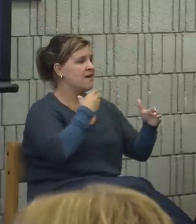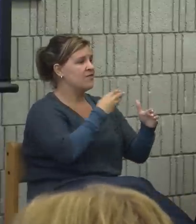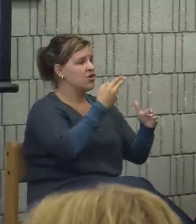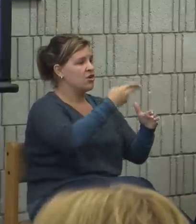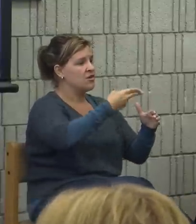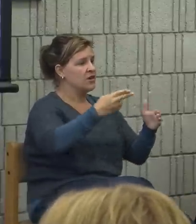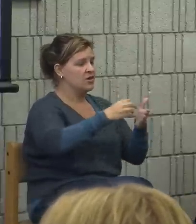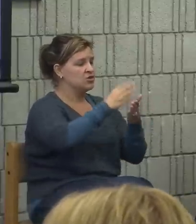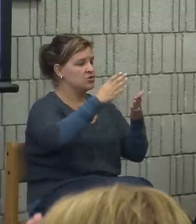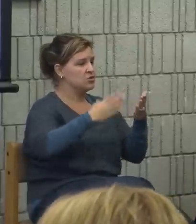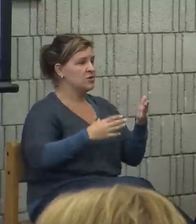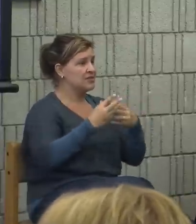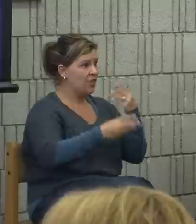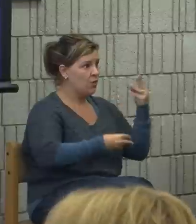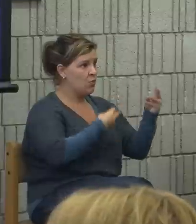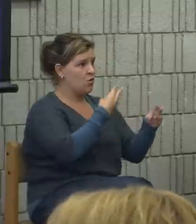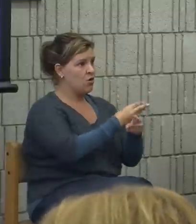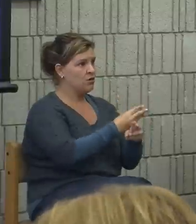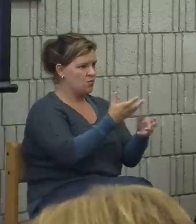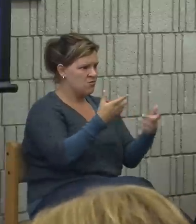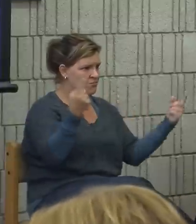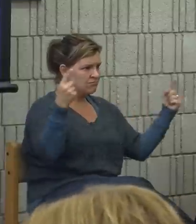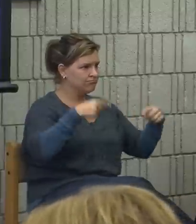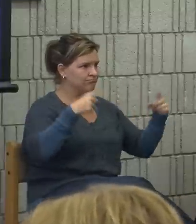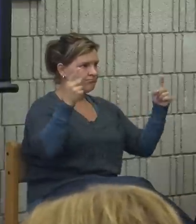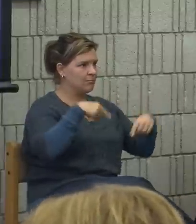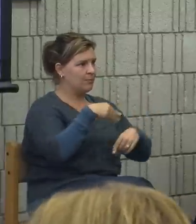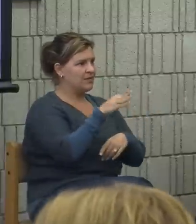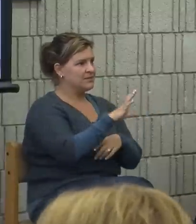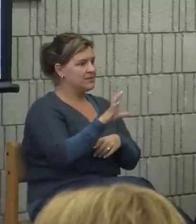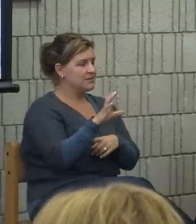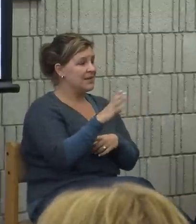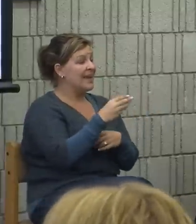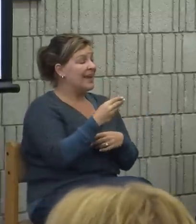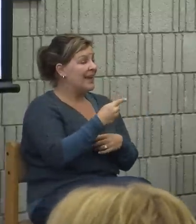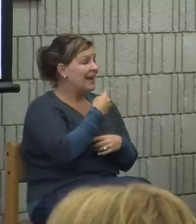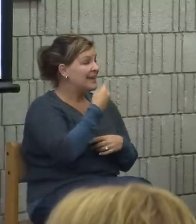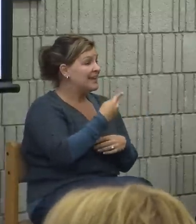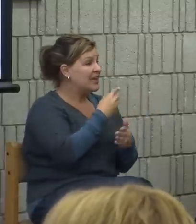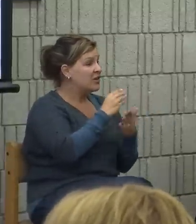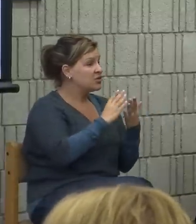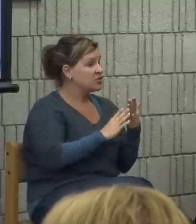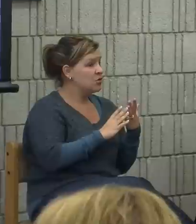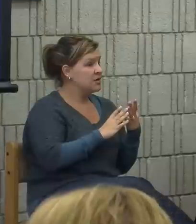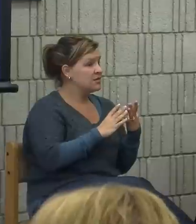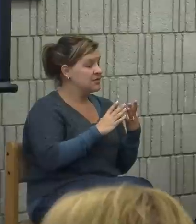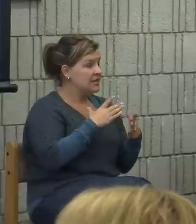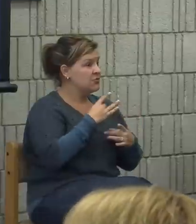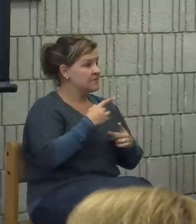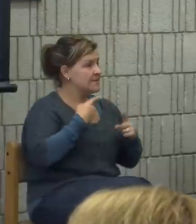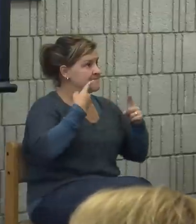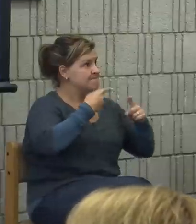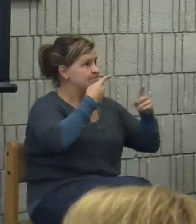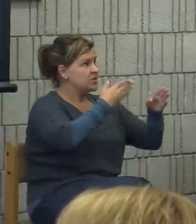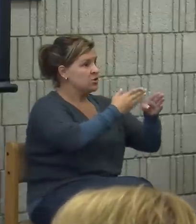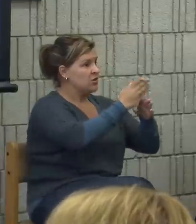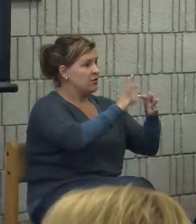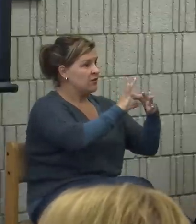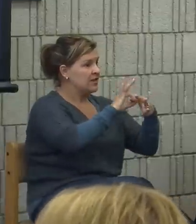hearing students in the world, as well as hearing students pursuing careers related to deaf and